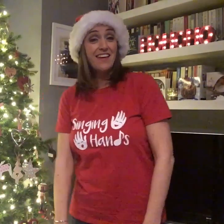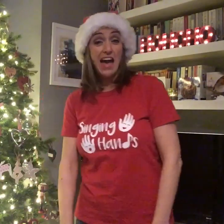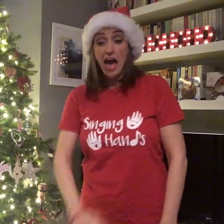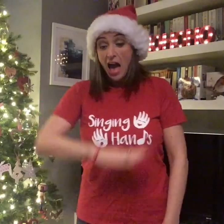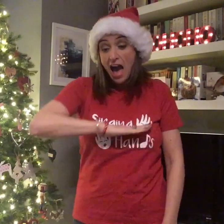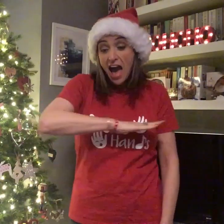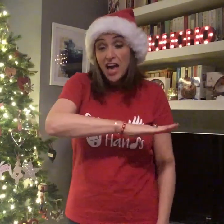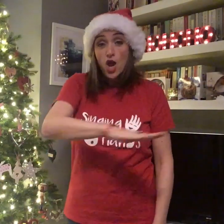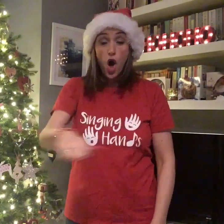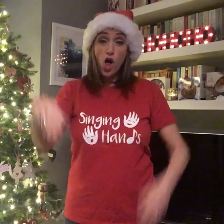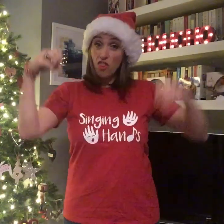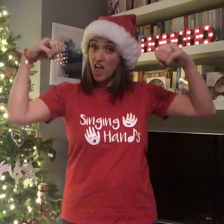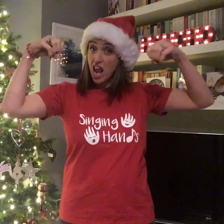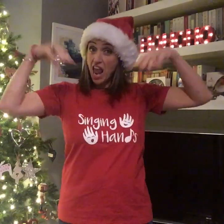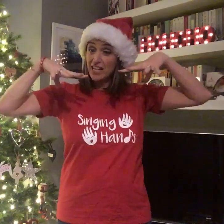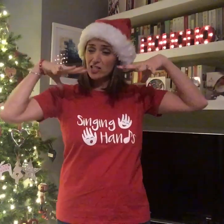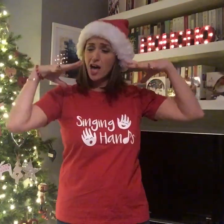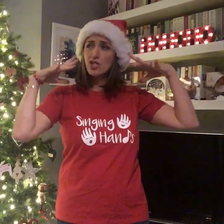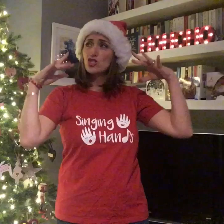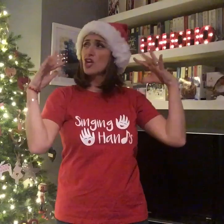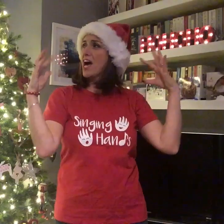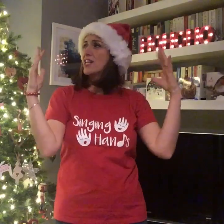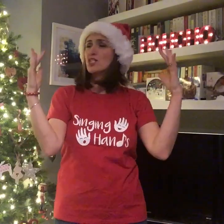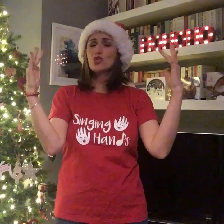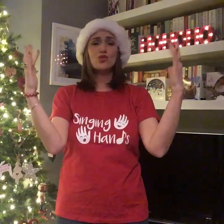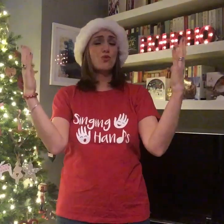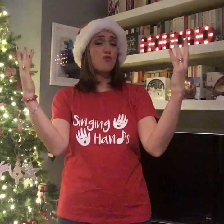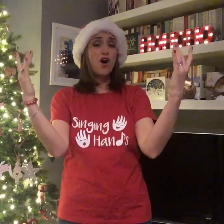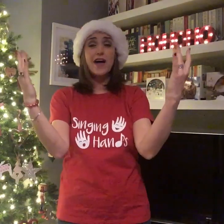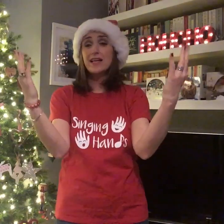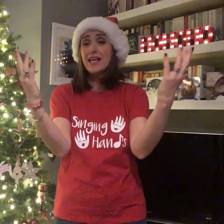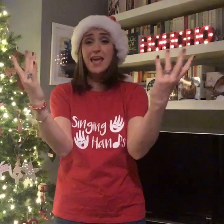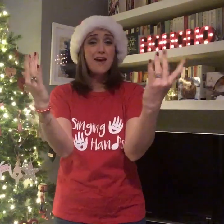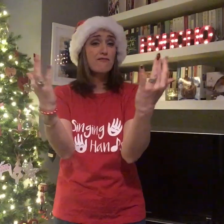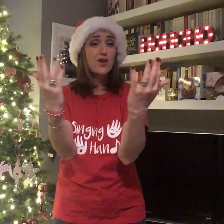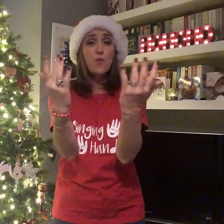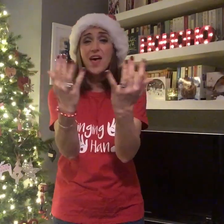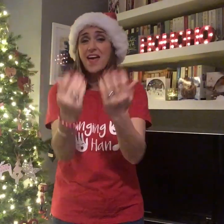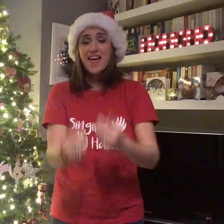And all the lights are shining so brightly everywhere